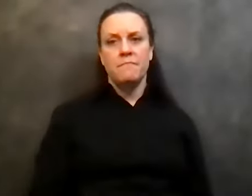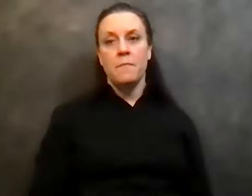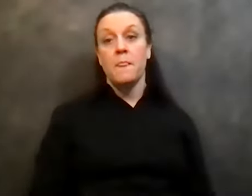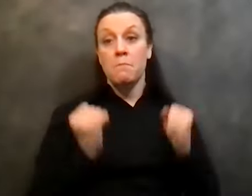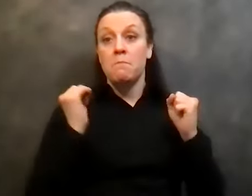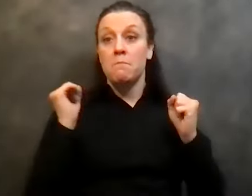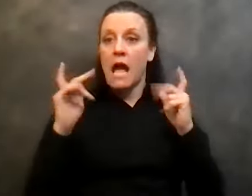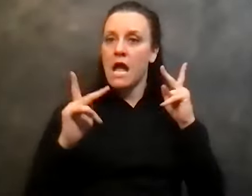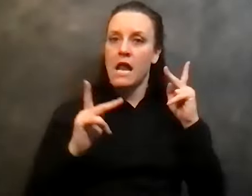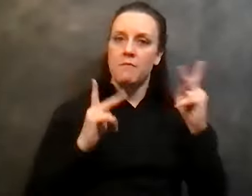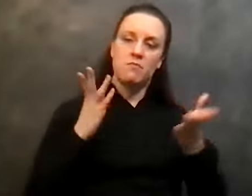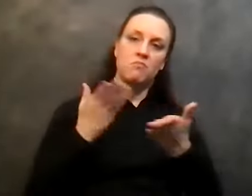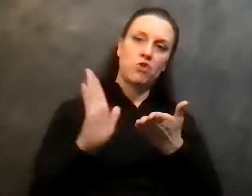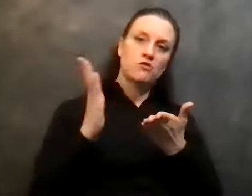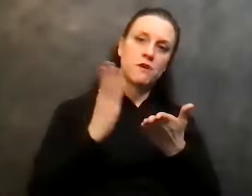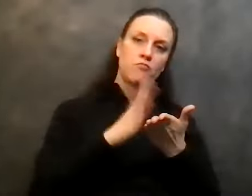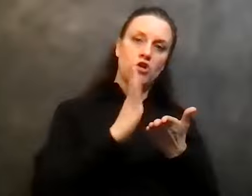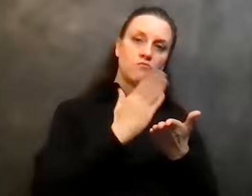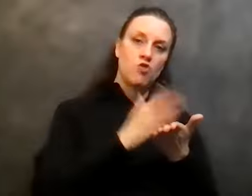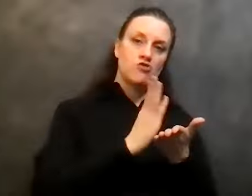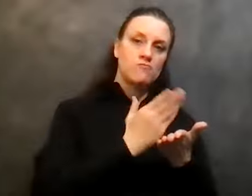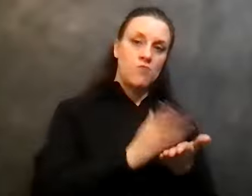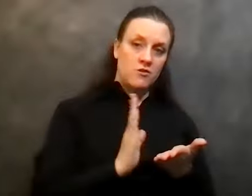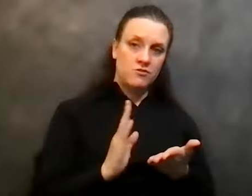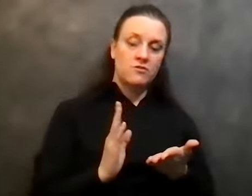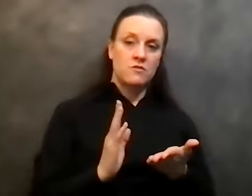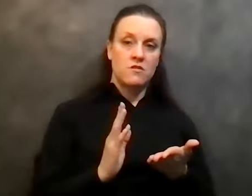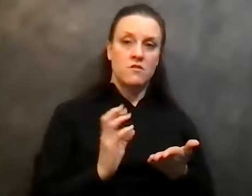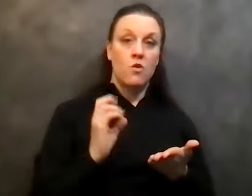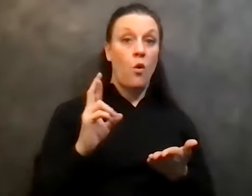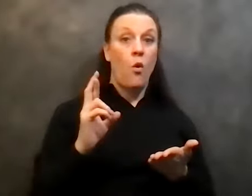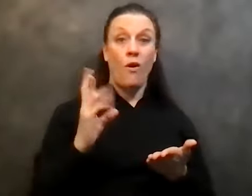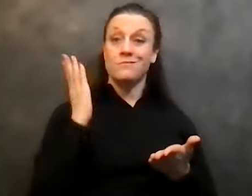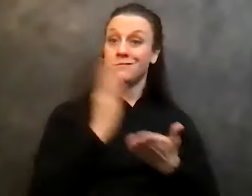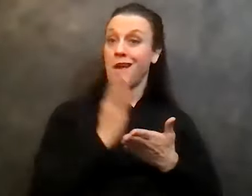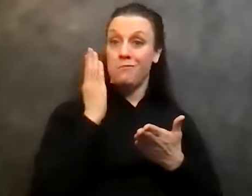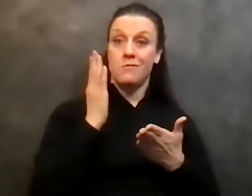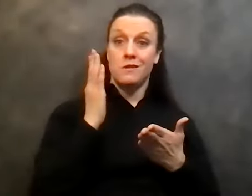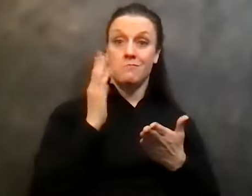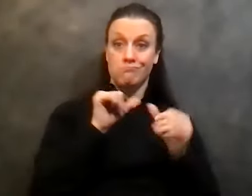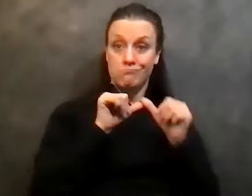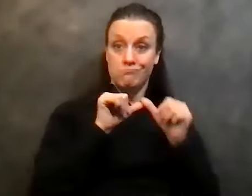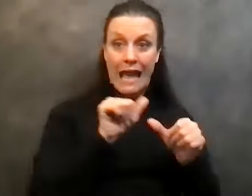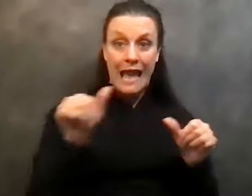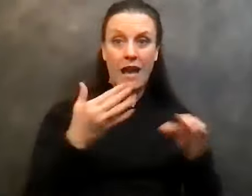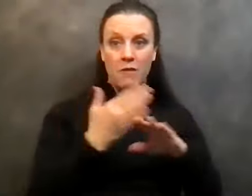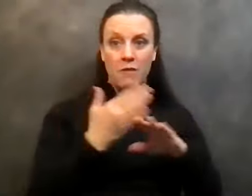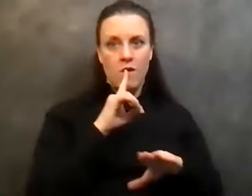did that. A lot of people did that. A lot of people, you know, moved off the playing field before, uh, before they really got through the steps.